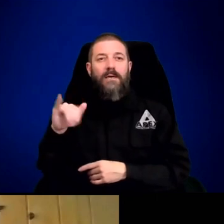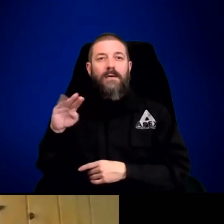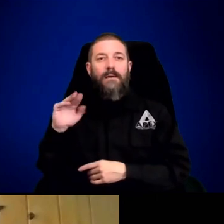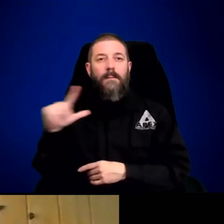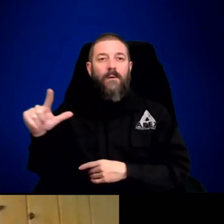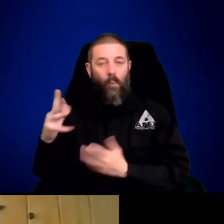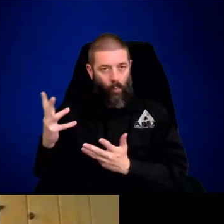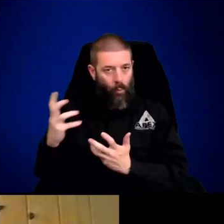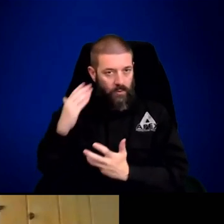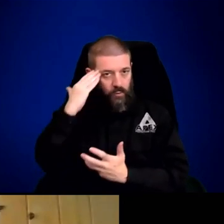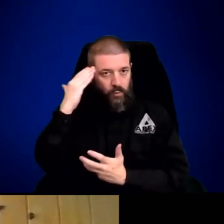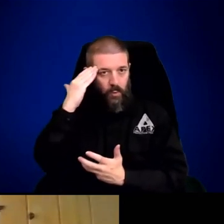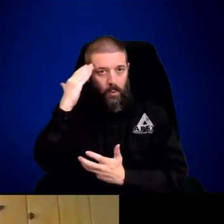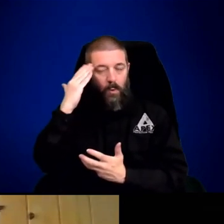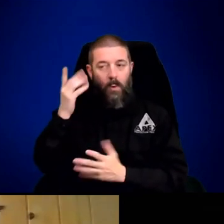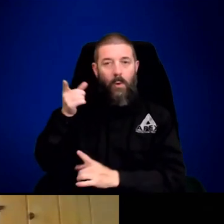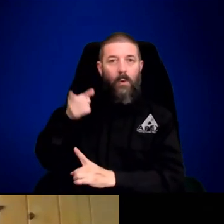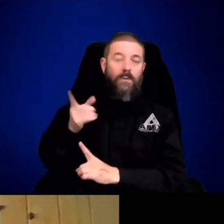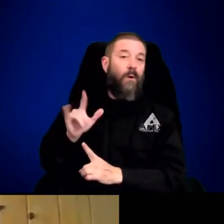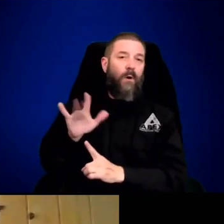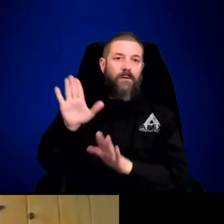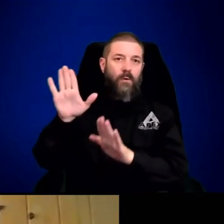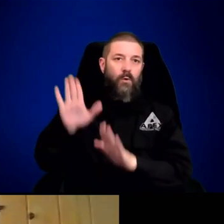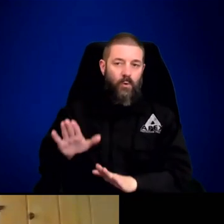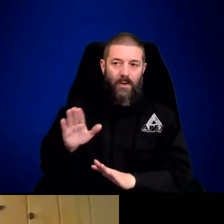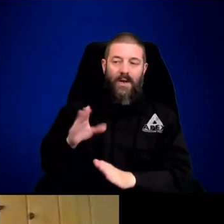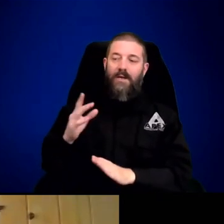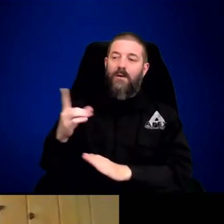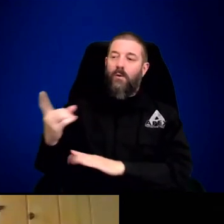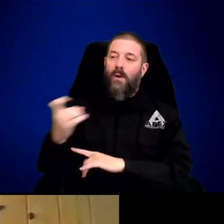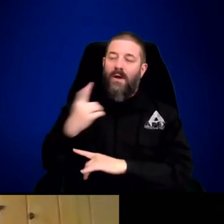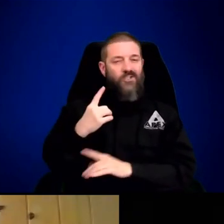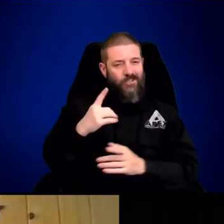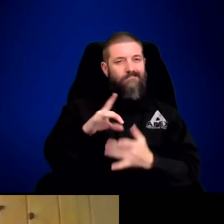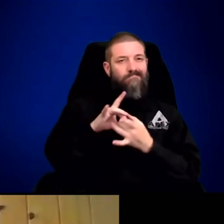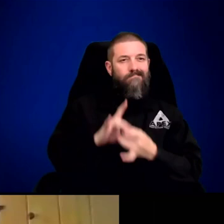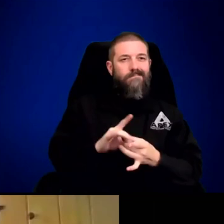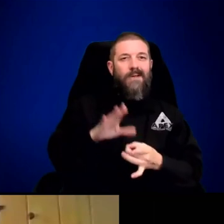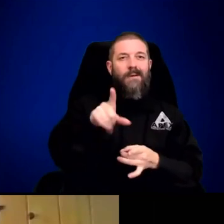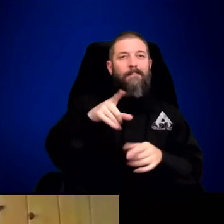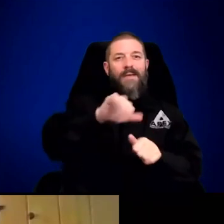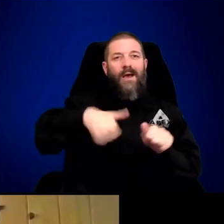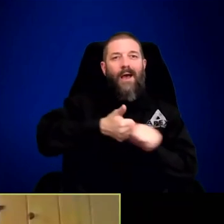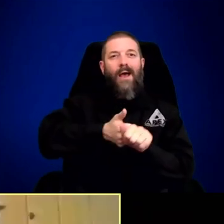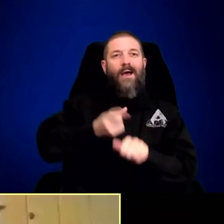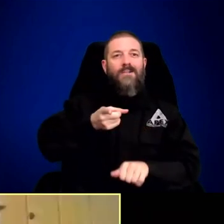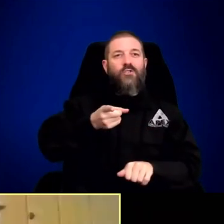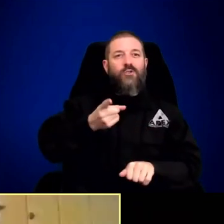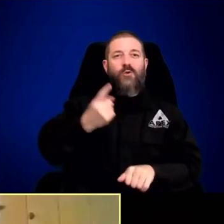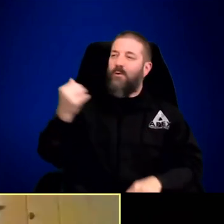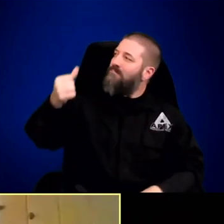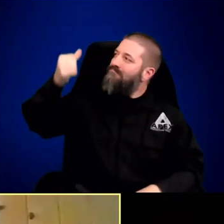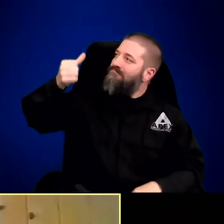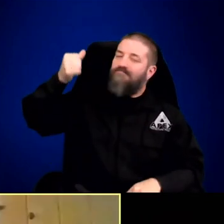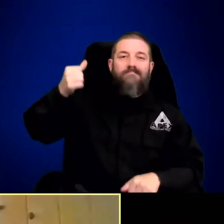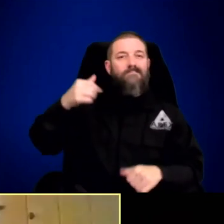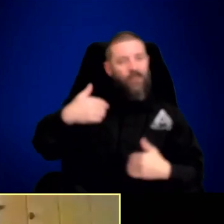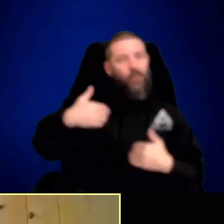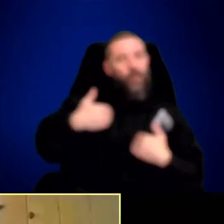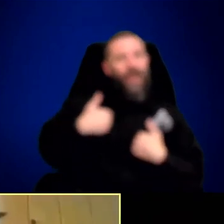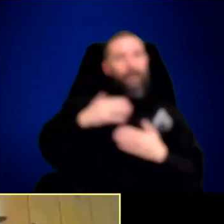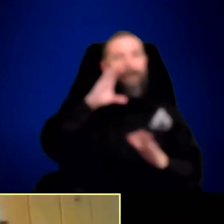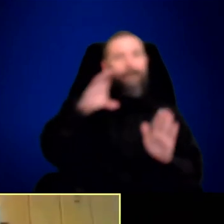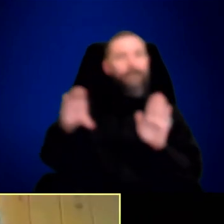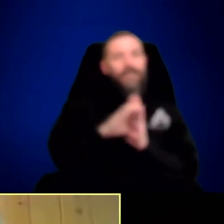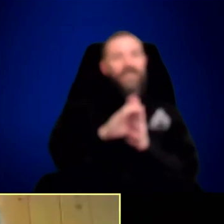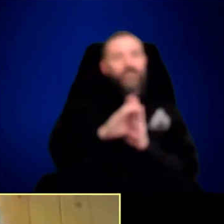Yeah, that is. We have some more questions for you. P.J. Kimball. P.J. Kimball. She said, she would like to know about the pictures